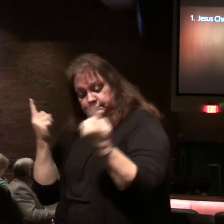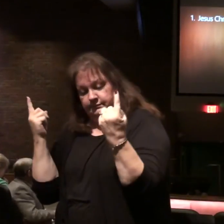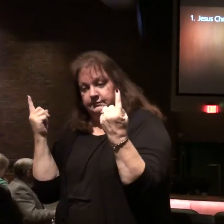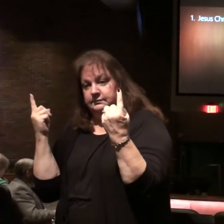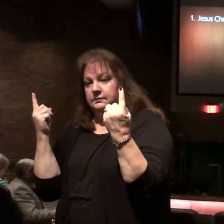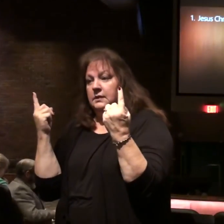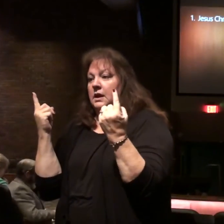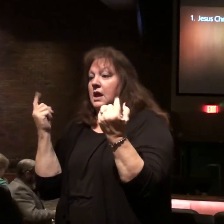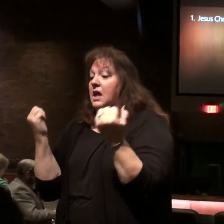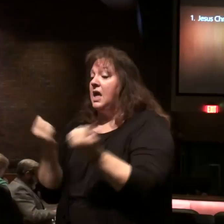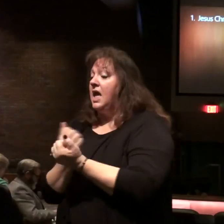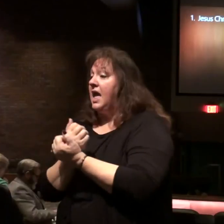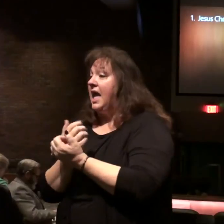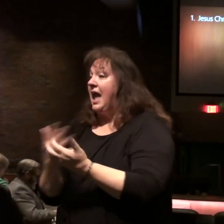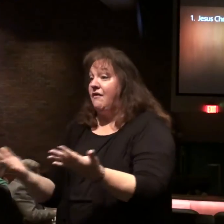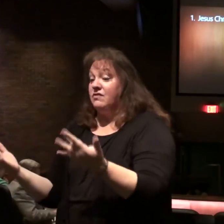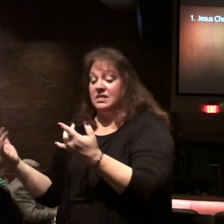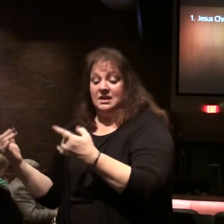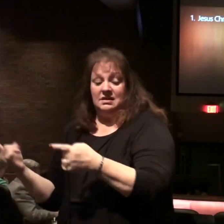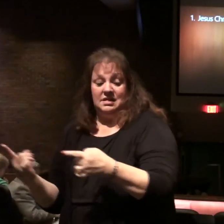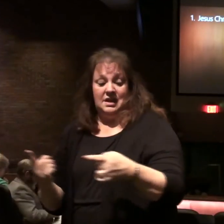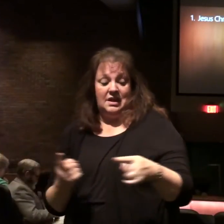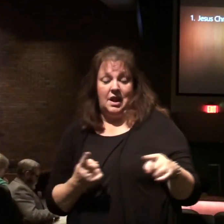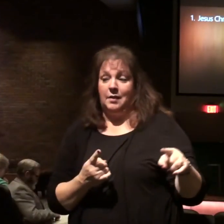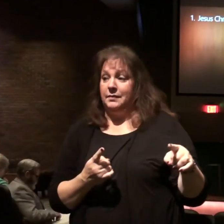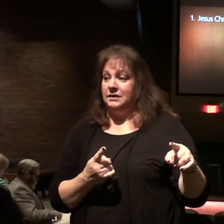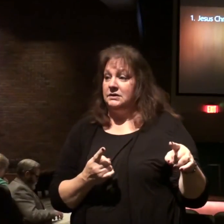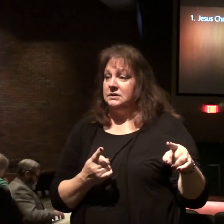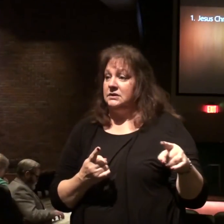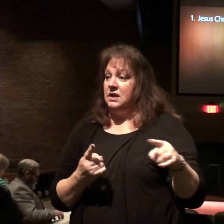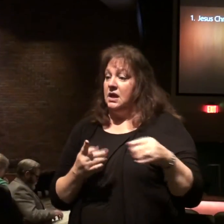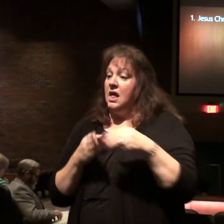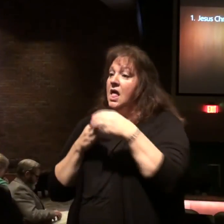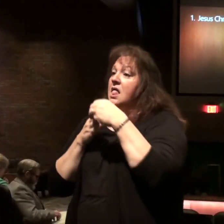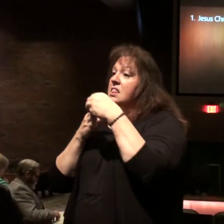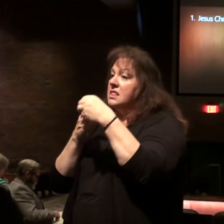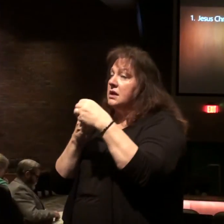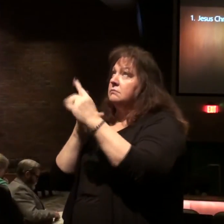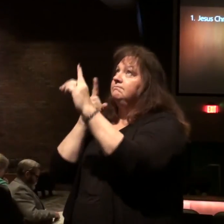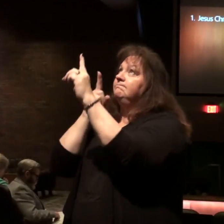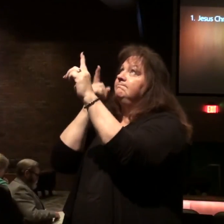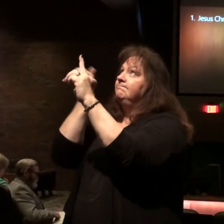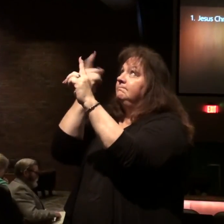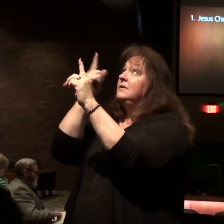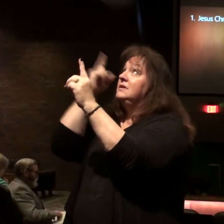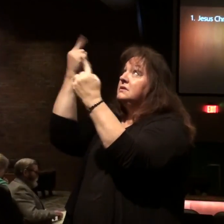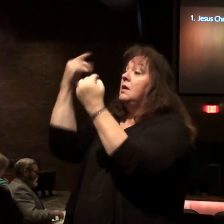and everything going on is to lead us to that point